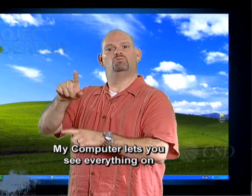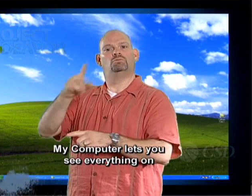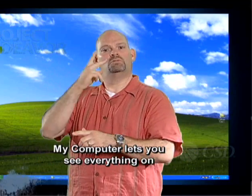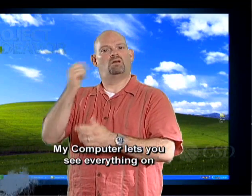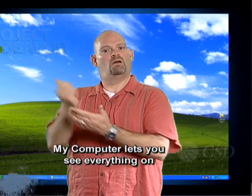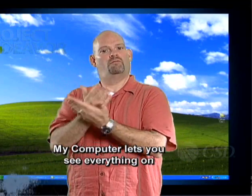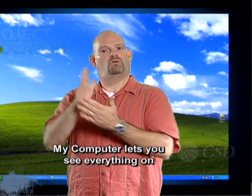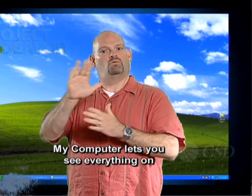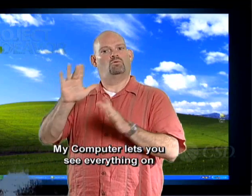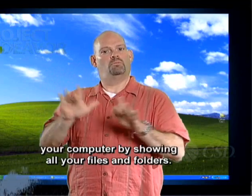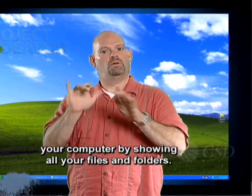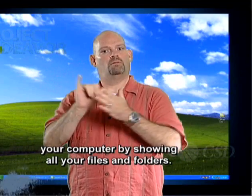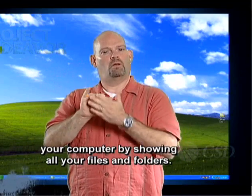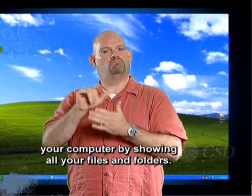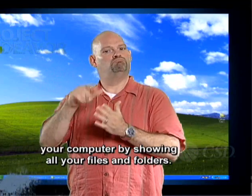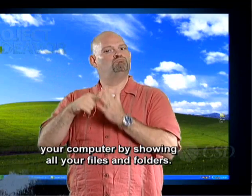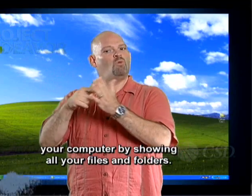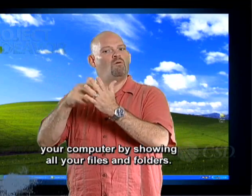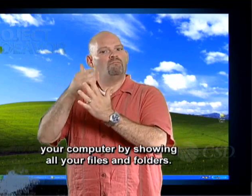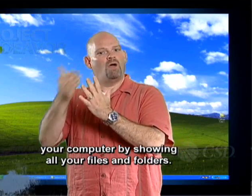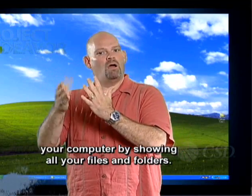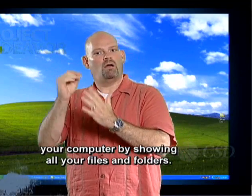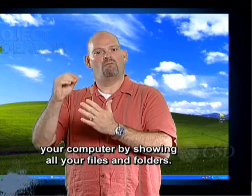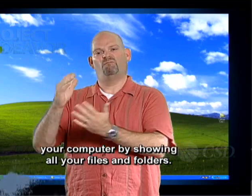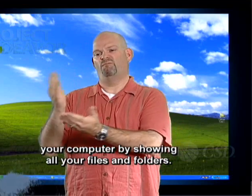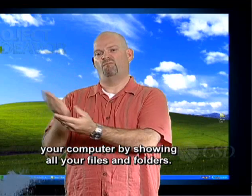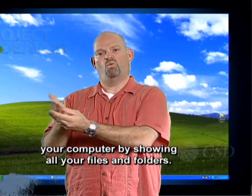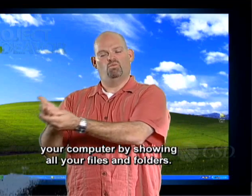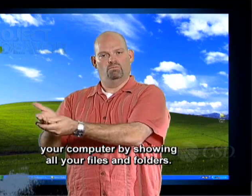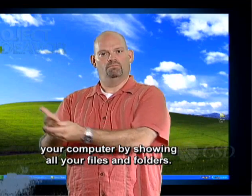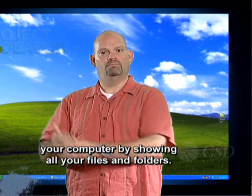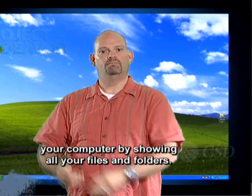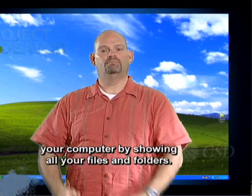you see everything on your computer by showing all your files and folders.